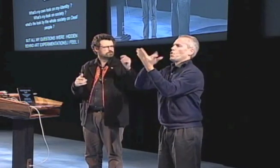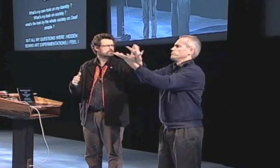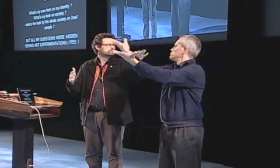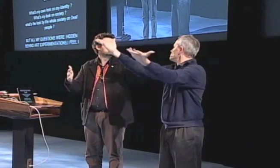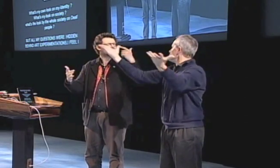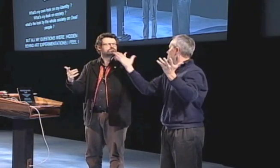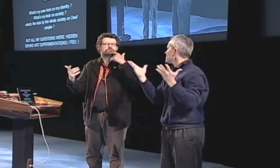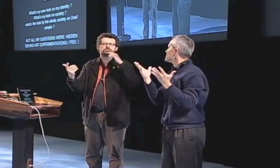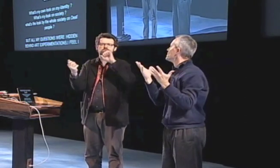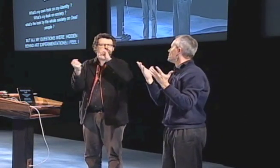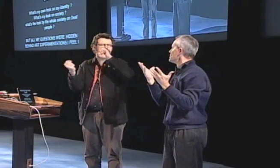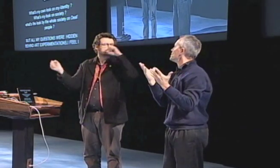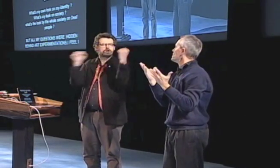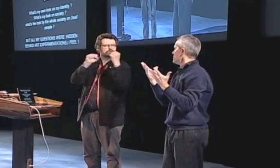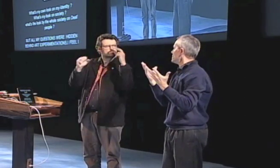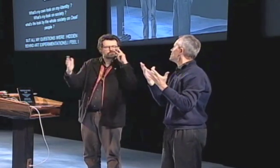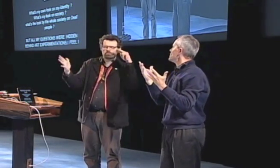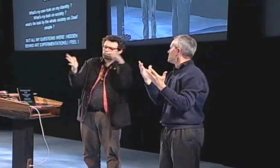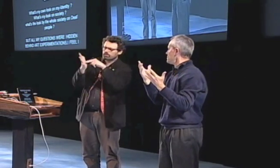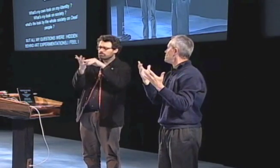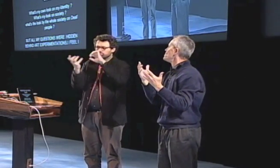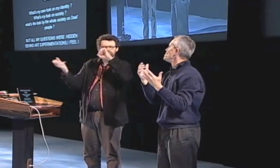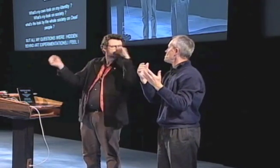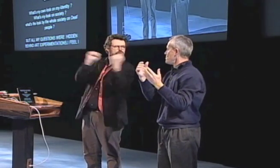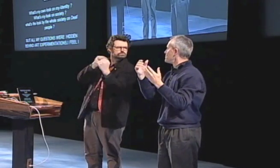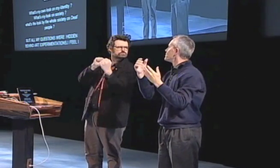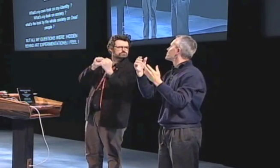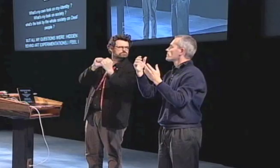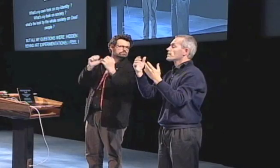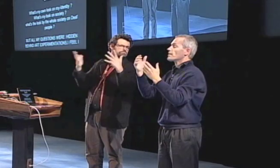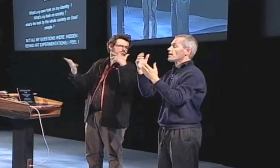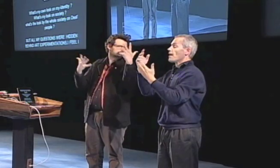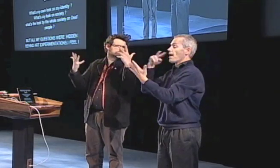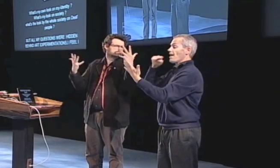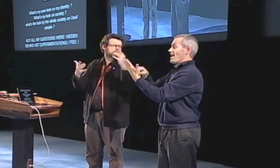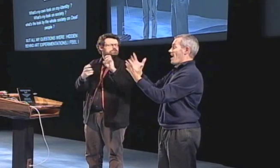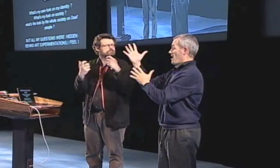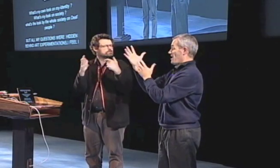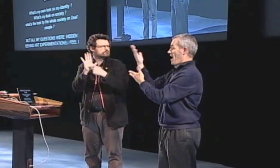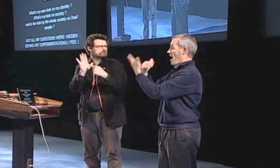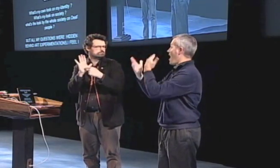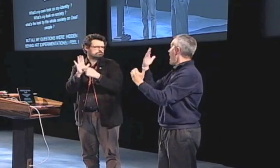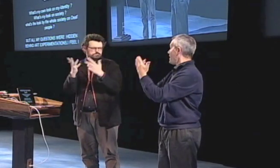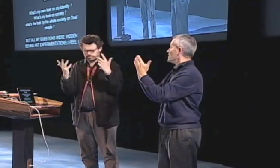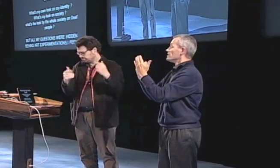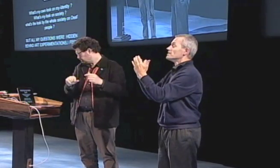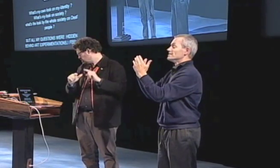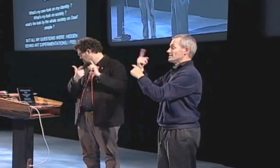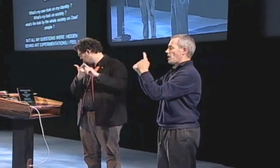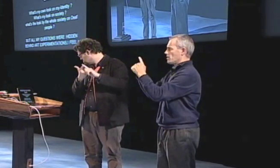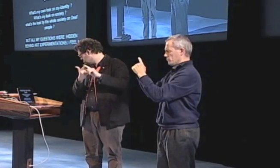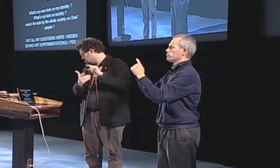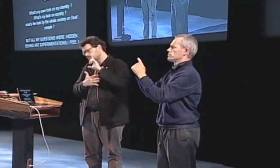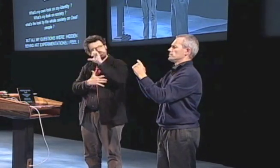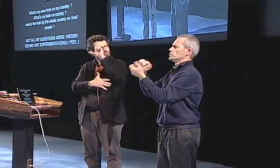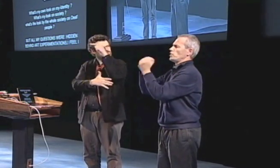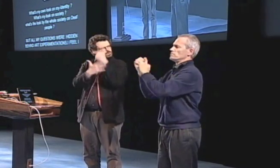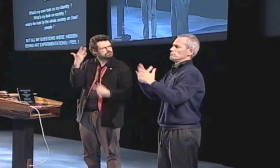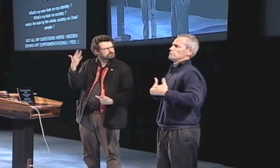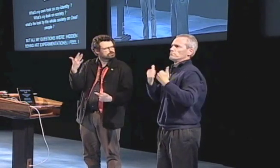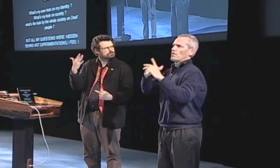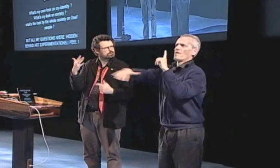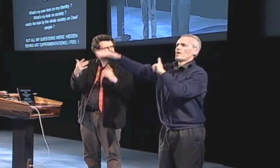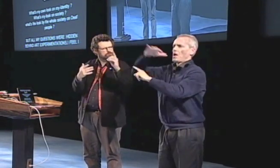The environment that was there for me became something I could enjoy. Hands